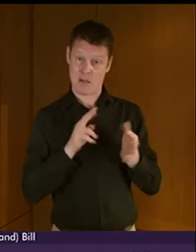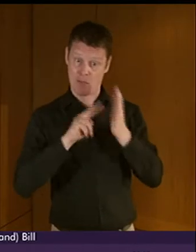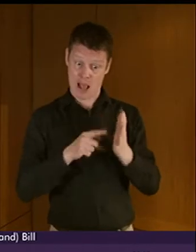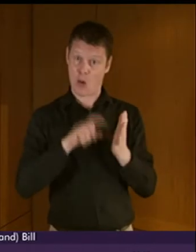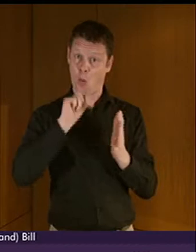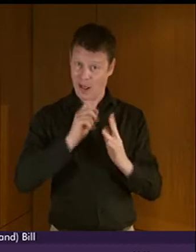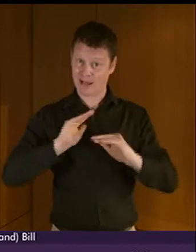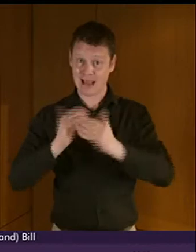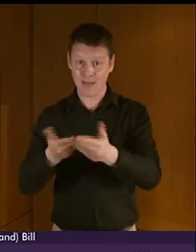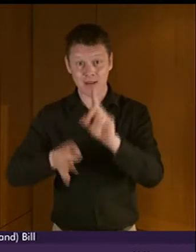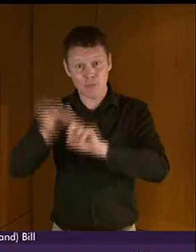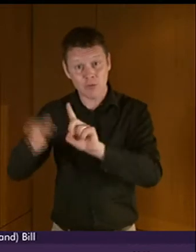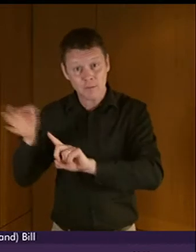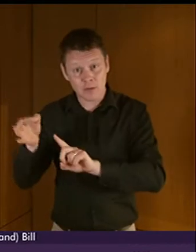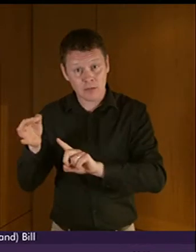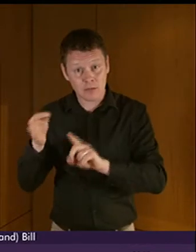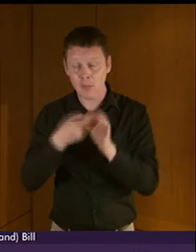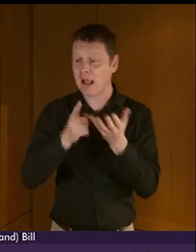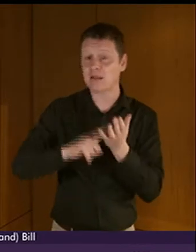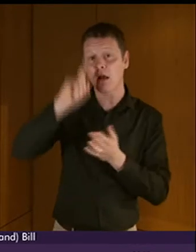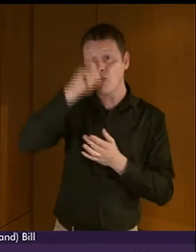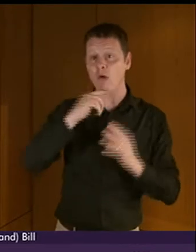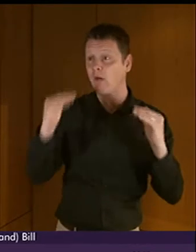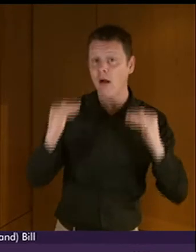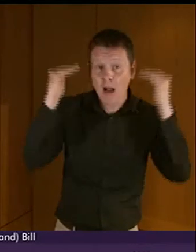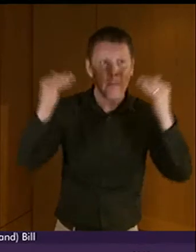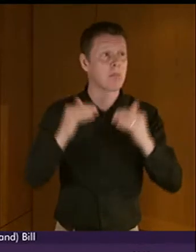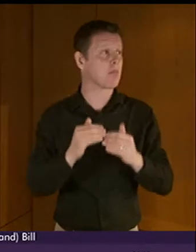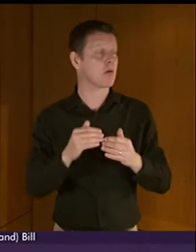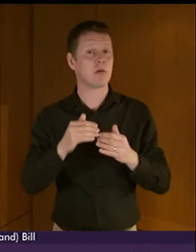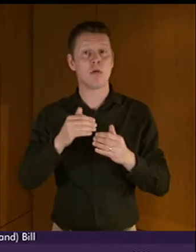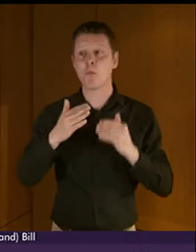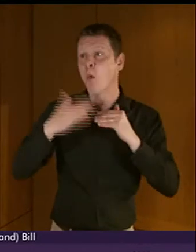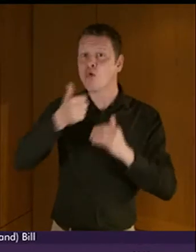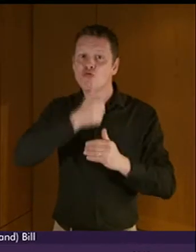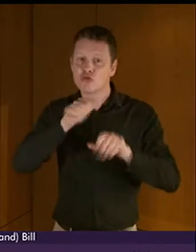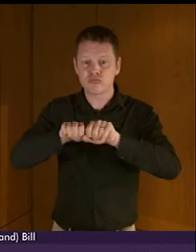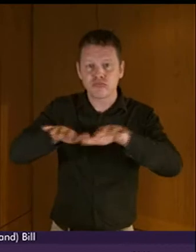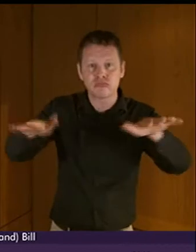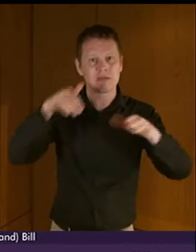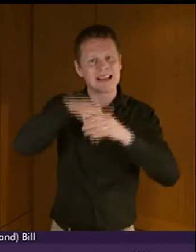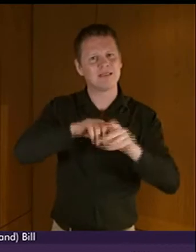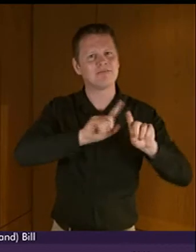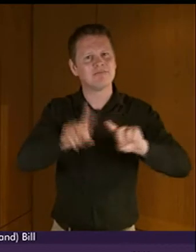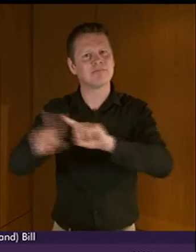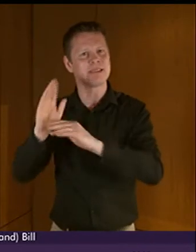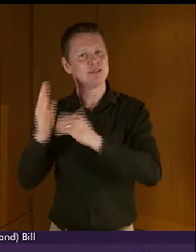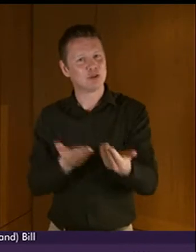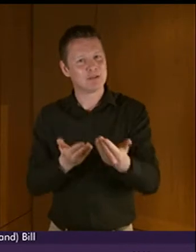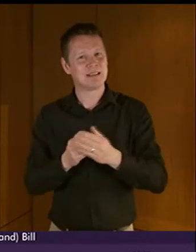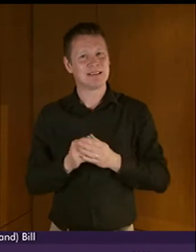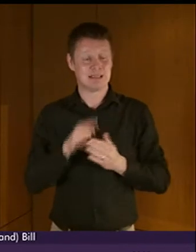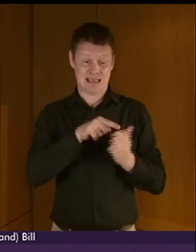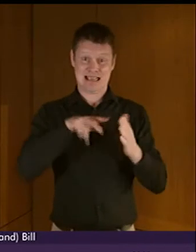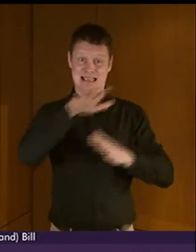achieve, to heighten the profile of BSL and increase its use in the delivery of services. Of course, the quality of the national